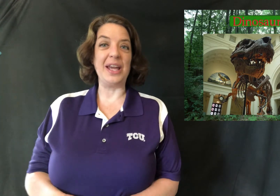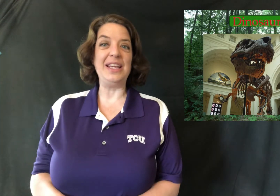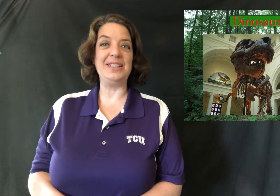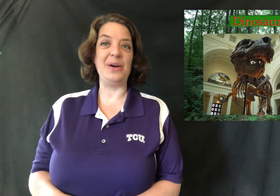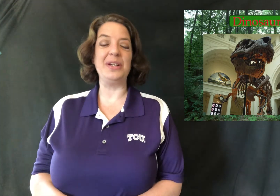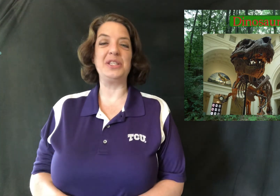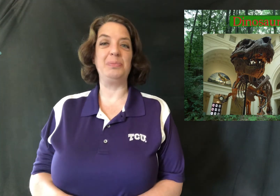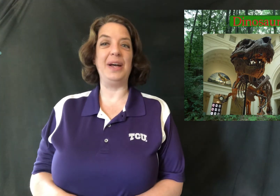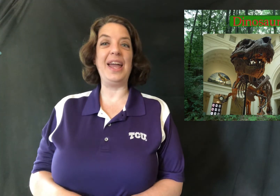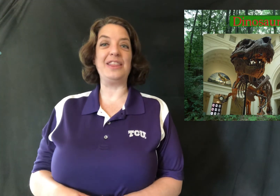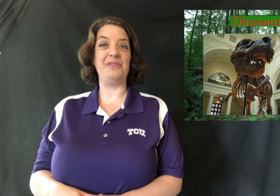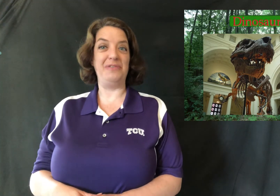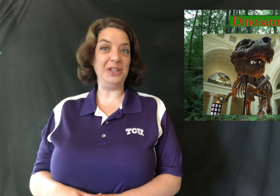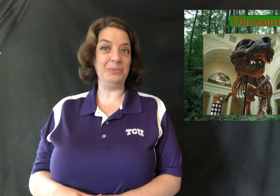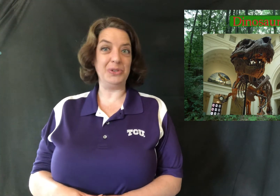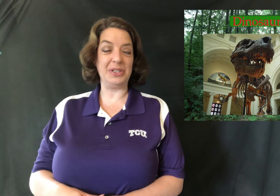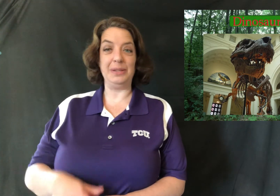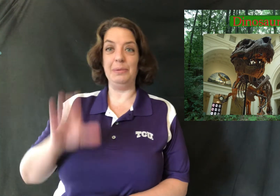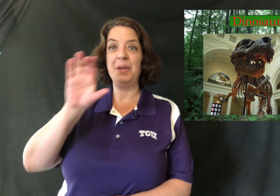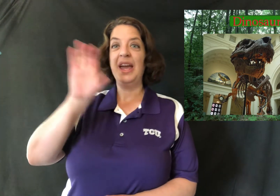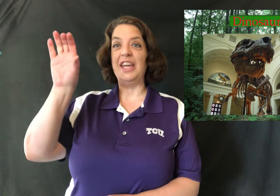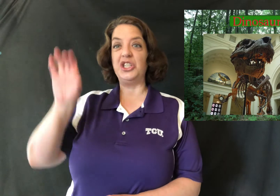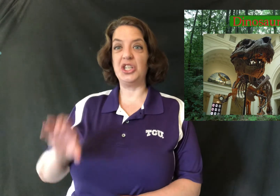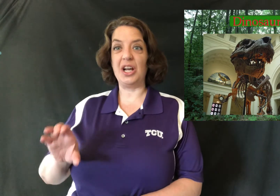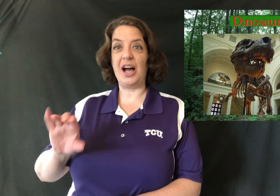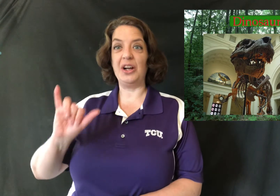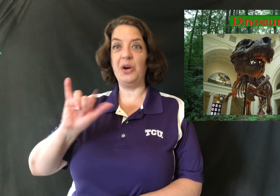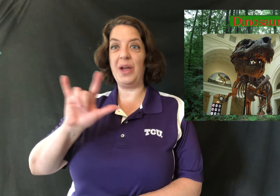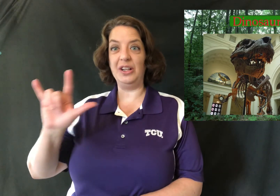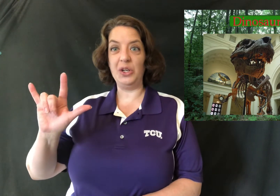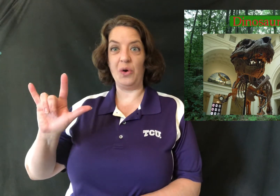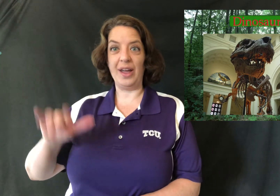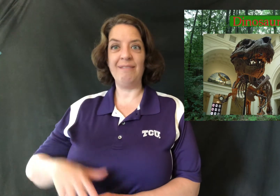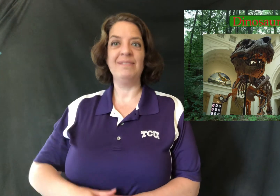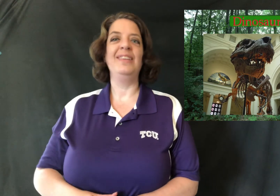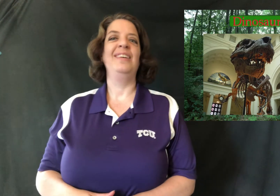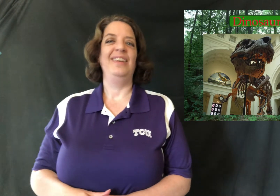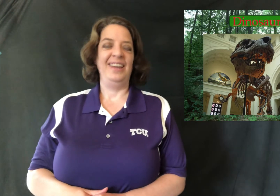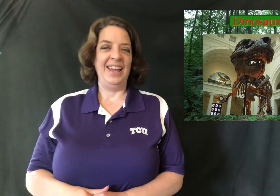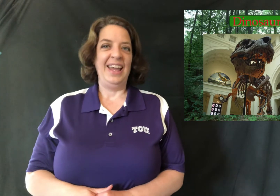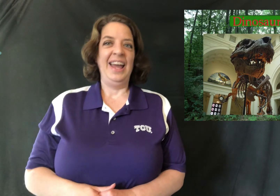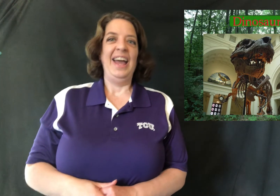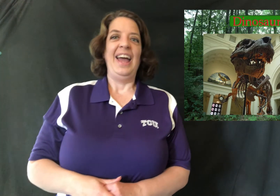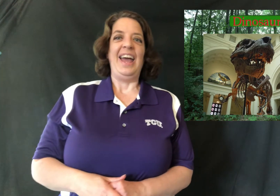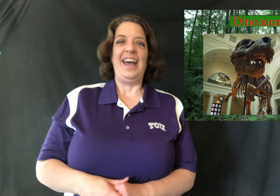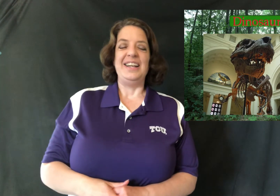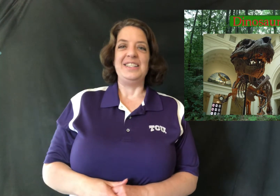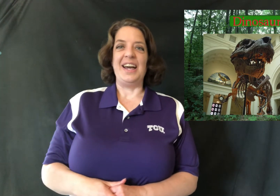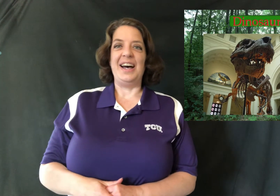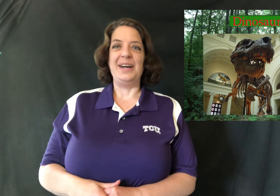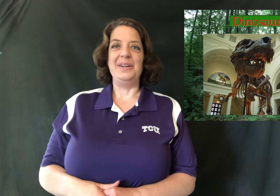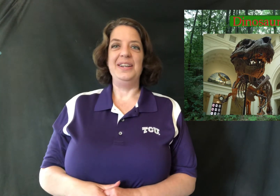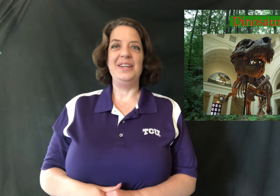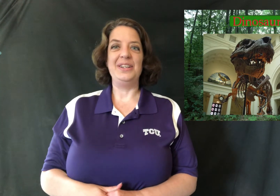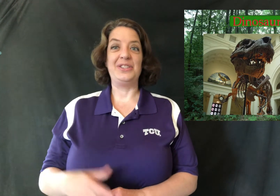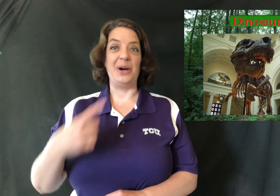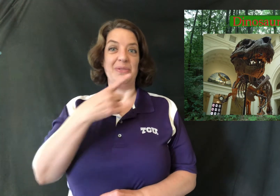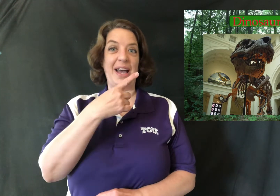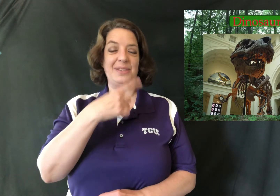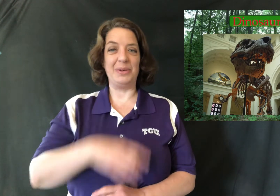he's now on display at the field museum in chicago illinois and uh so that's what